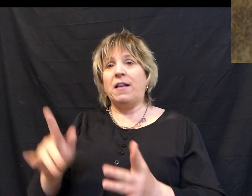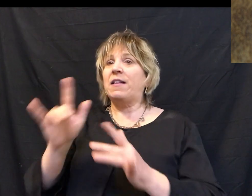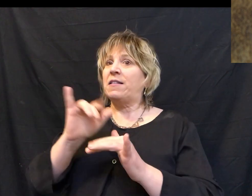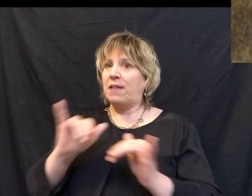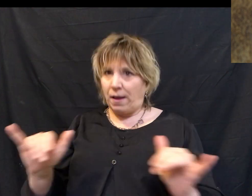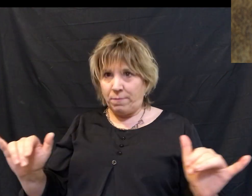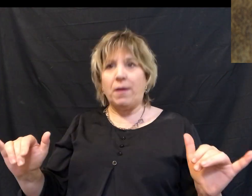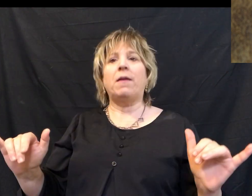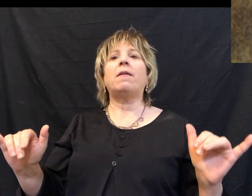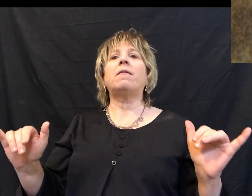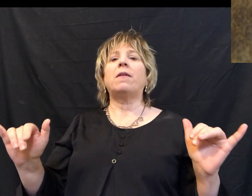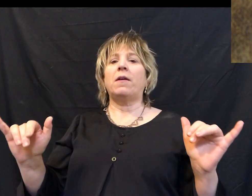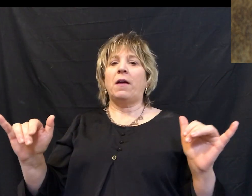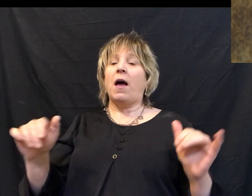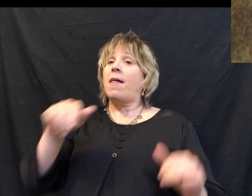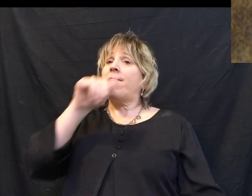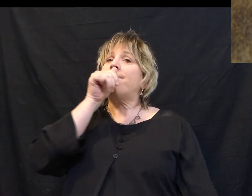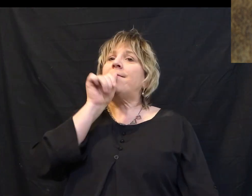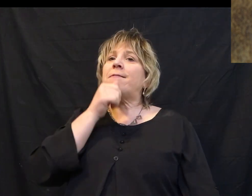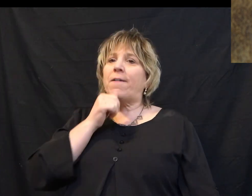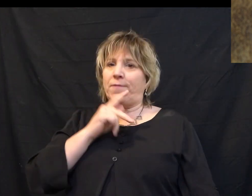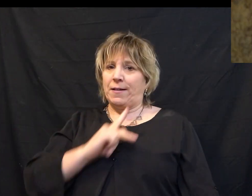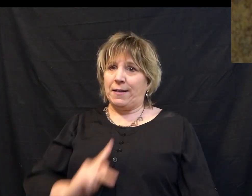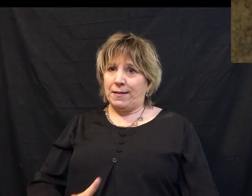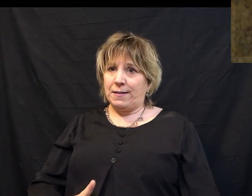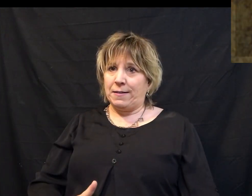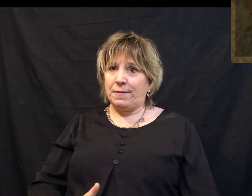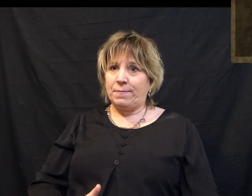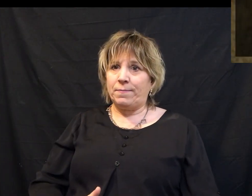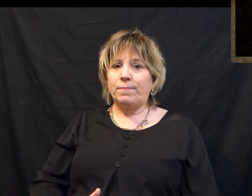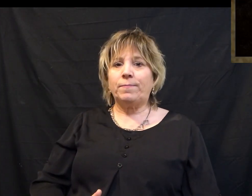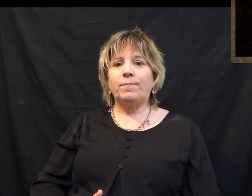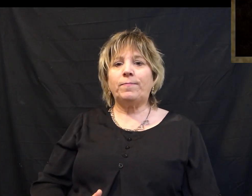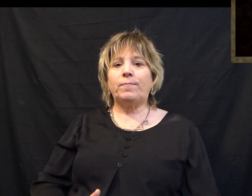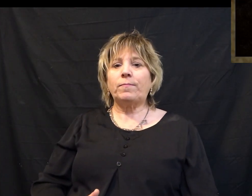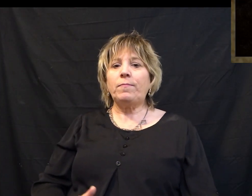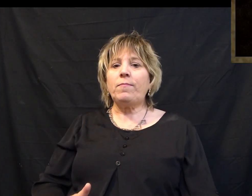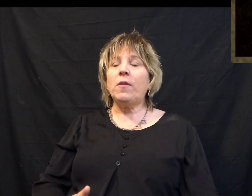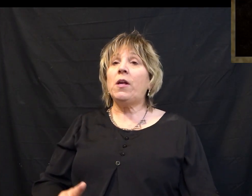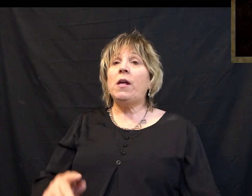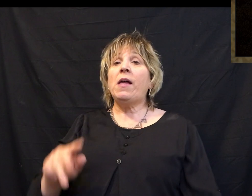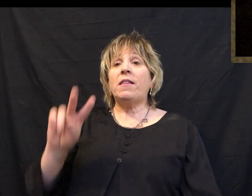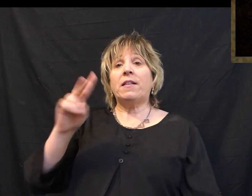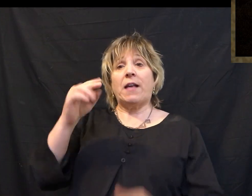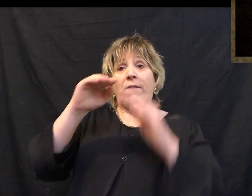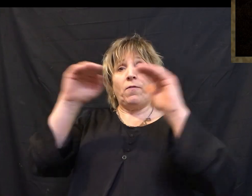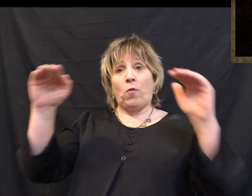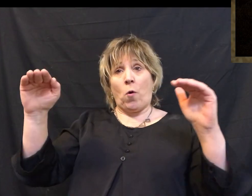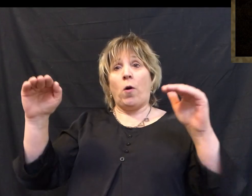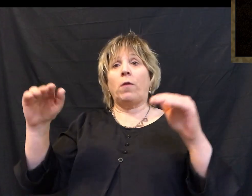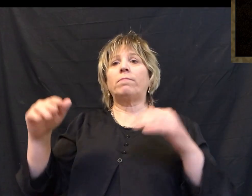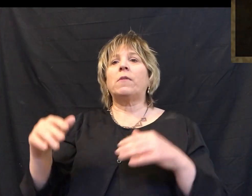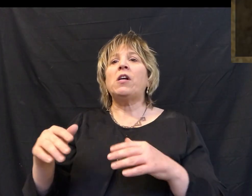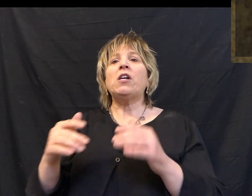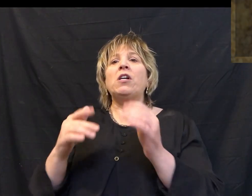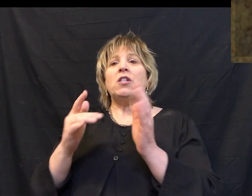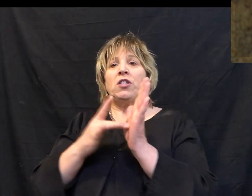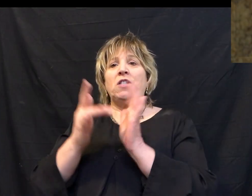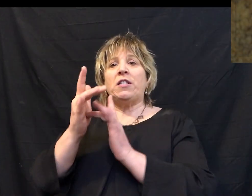would also become a suffering king. From the upper room, Jesus and his followers